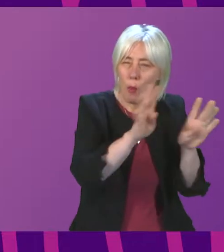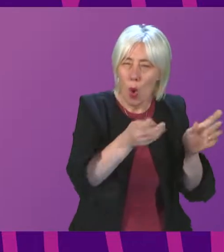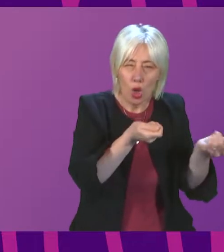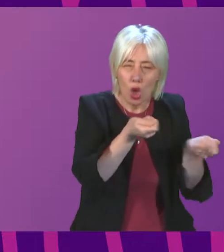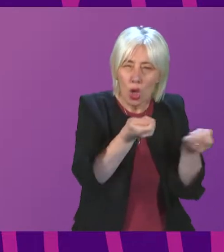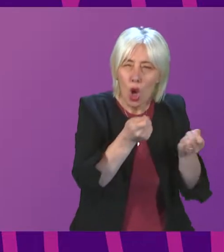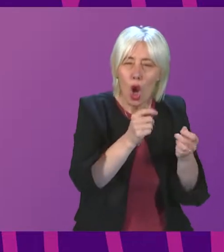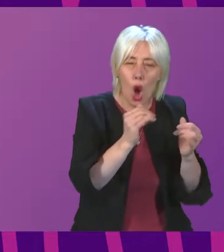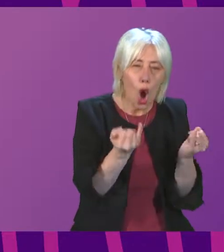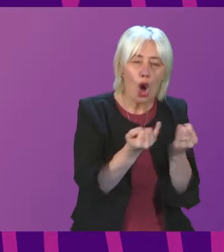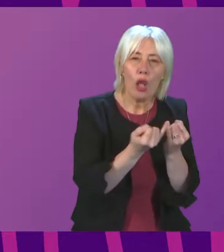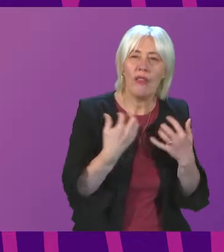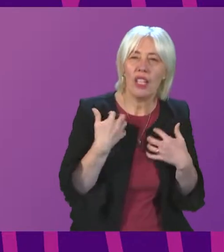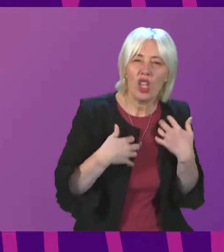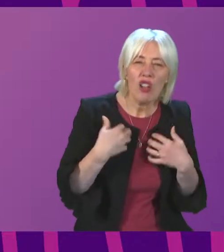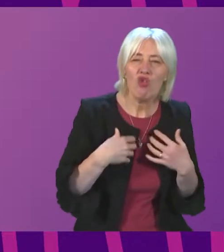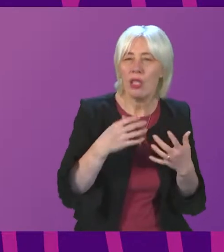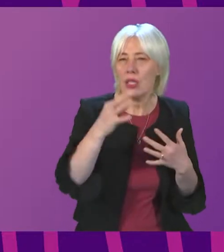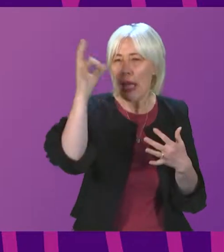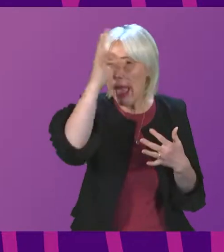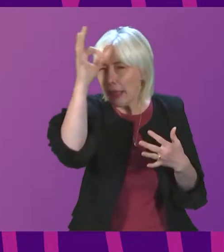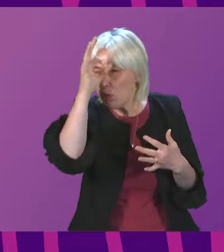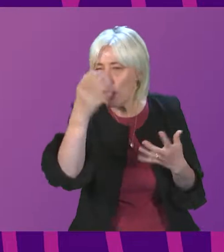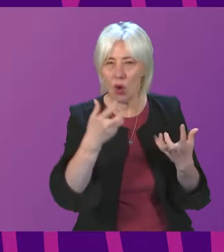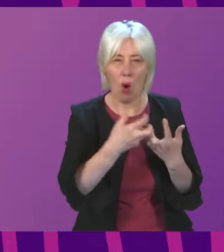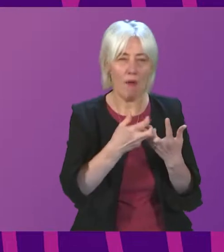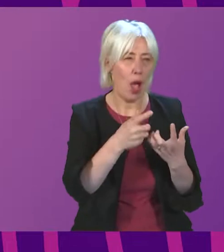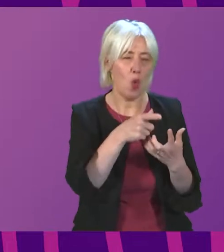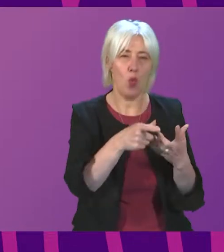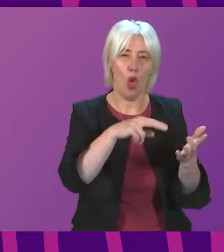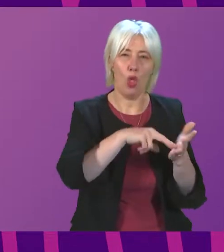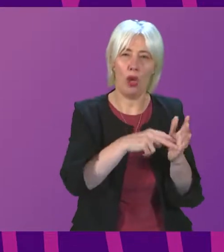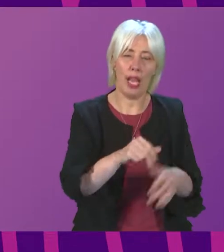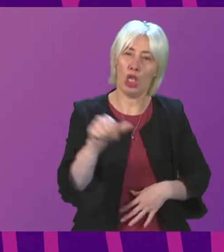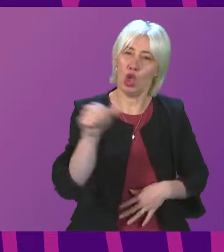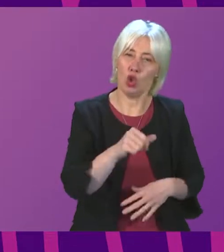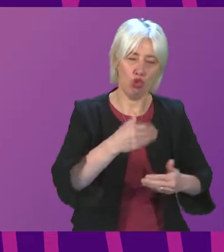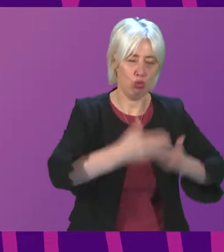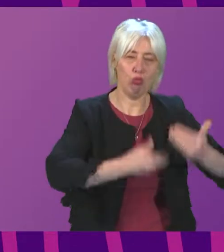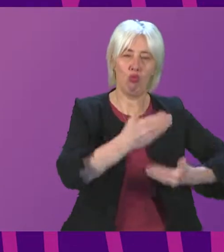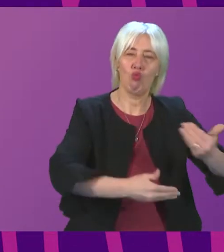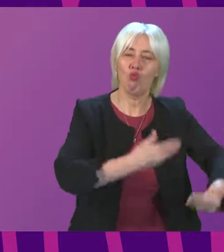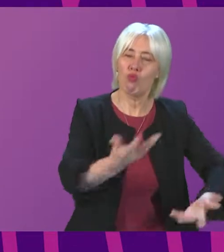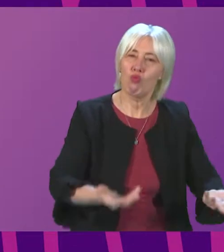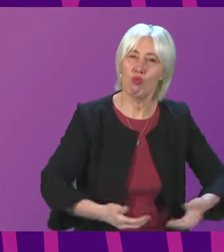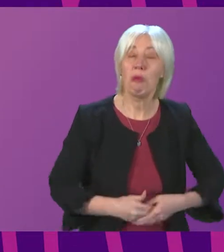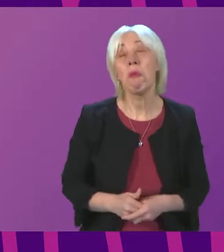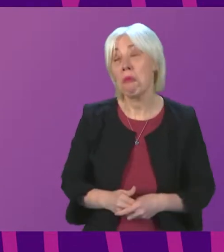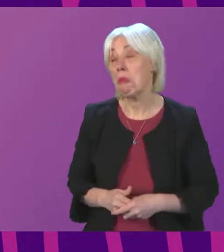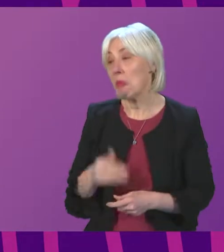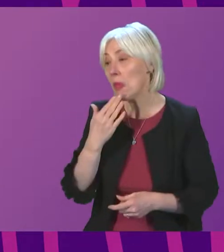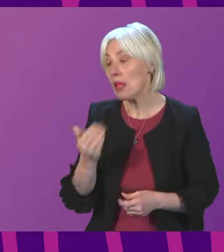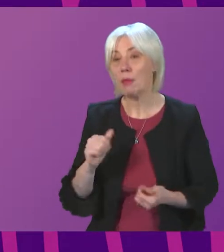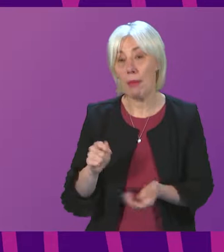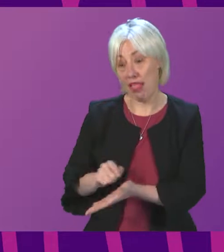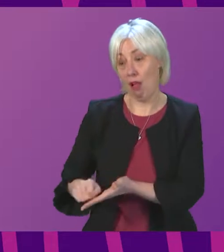interest and just ignorance of many other aspects of how the organisation should be operating. Thank you. Could I suggest maybe